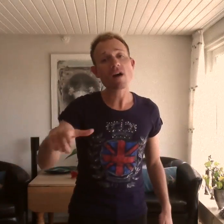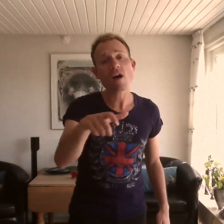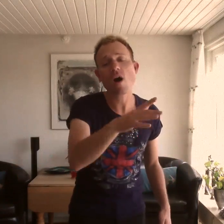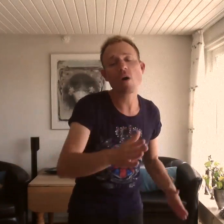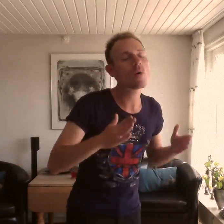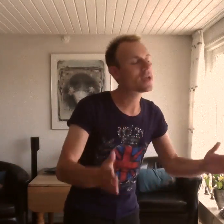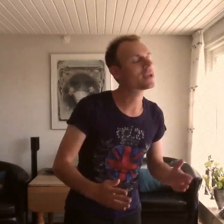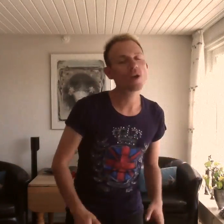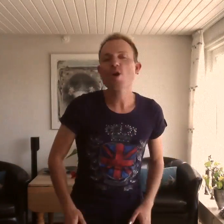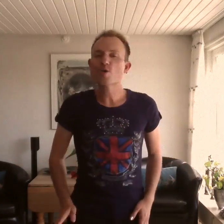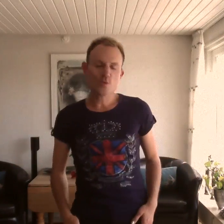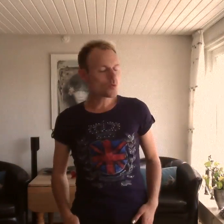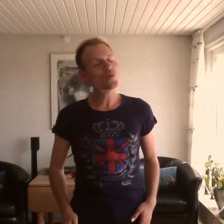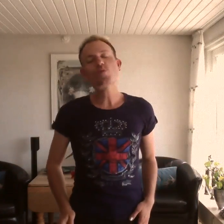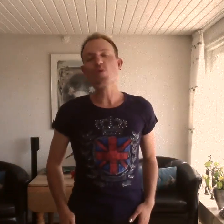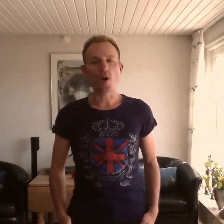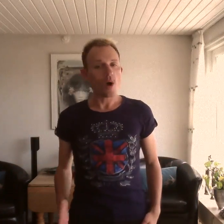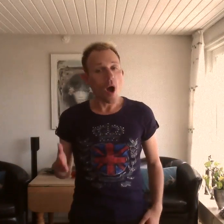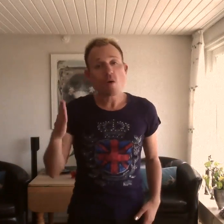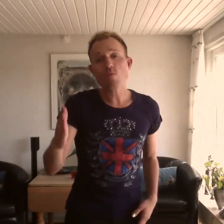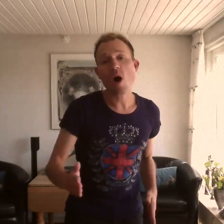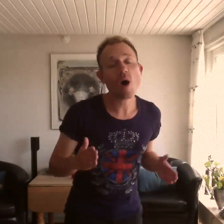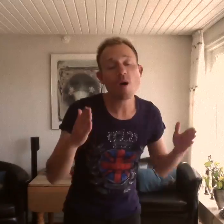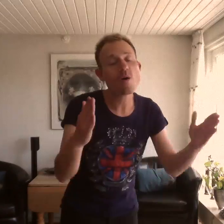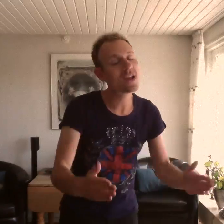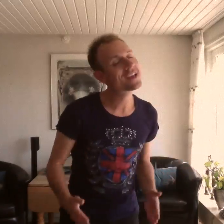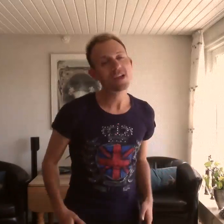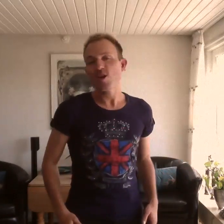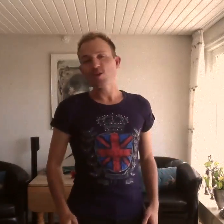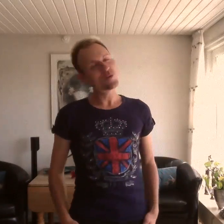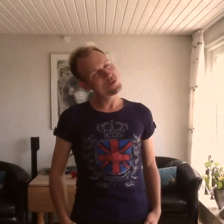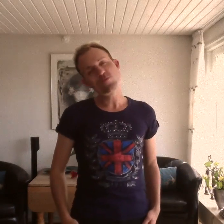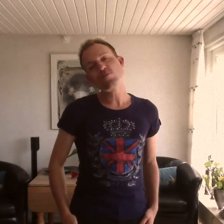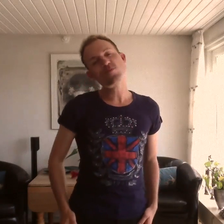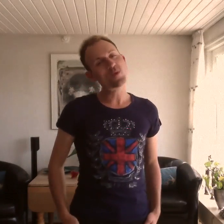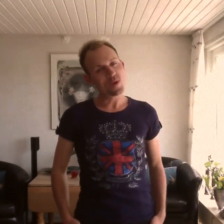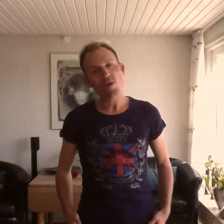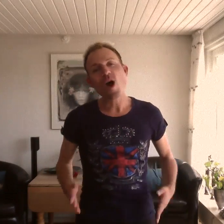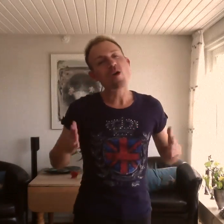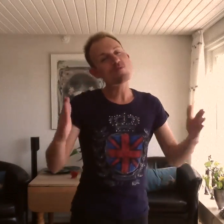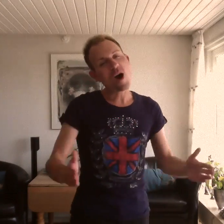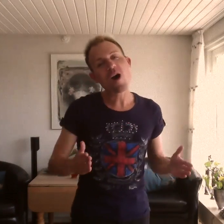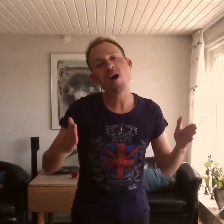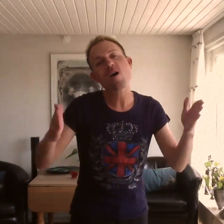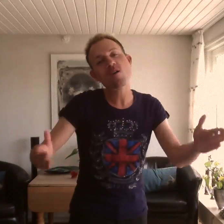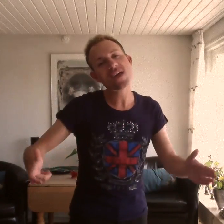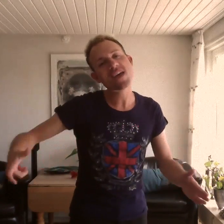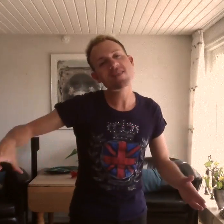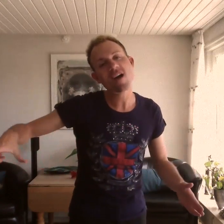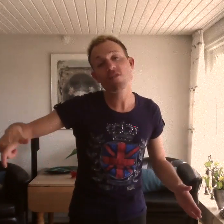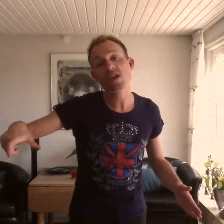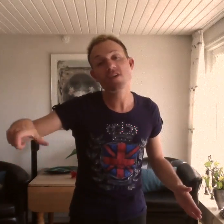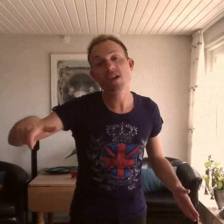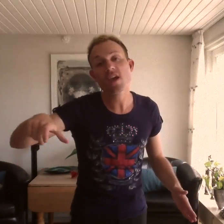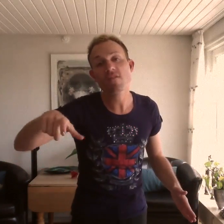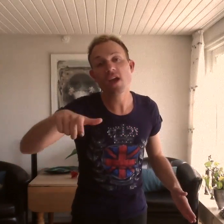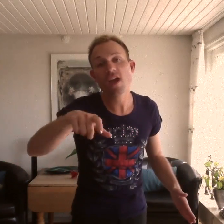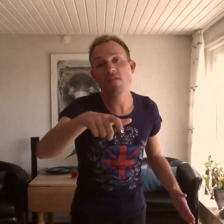rollin', rollin', rollin', rollin', yeah Rollin', rollin' on the river